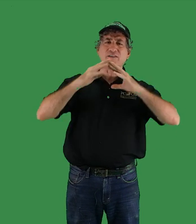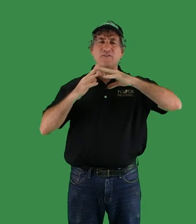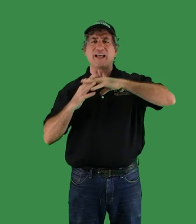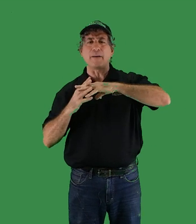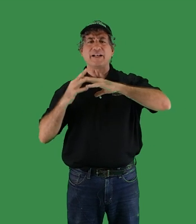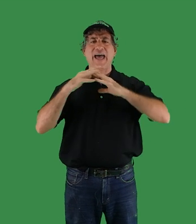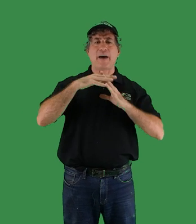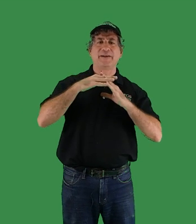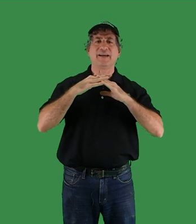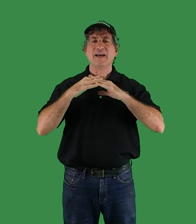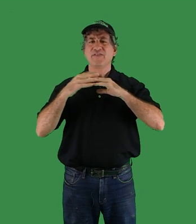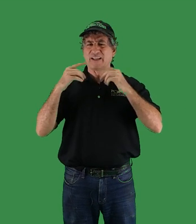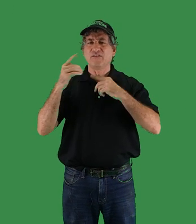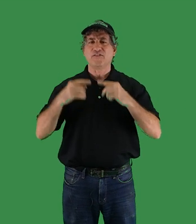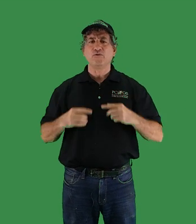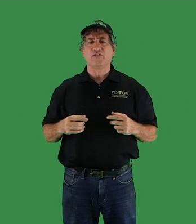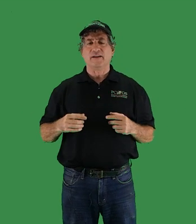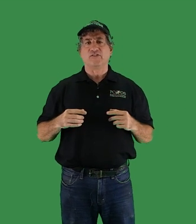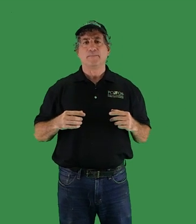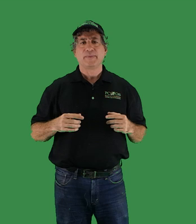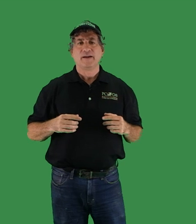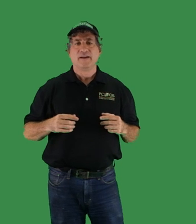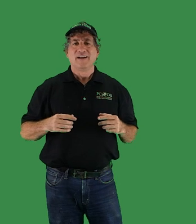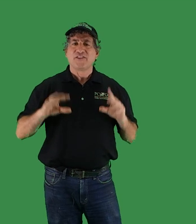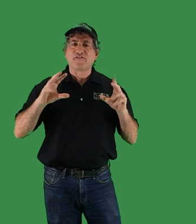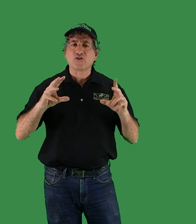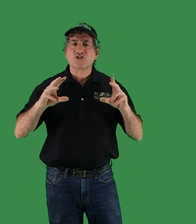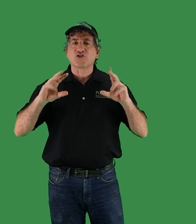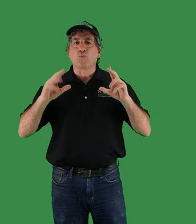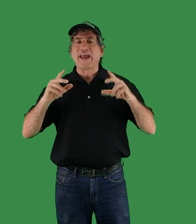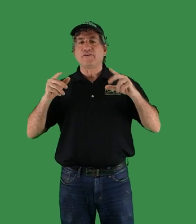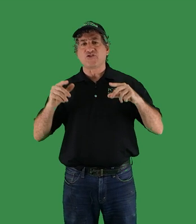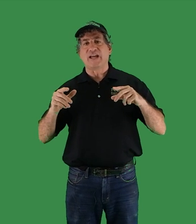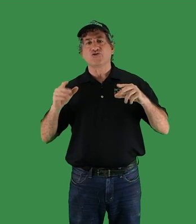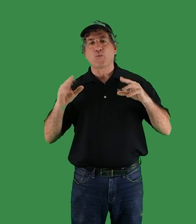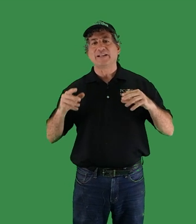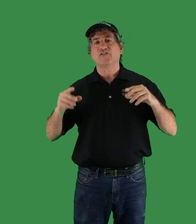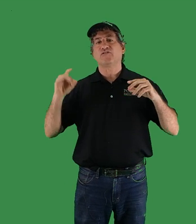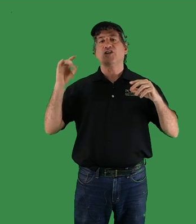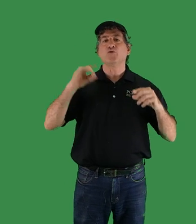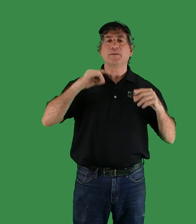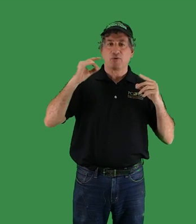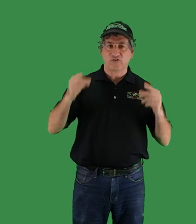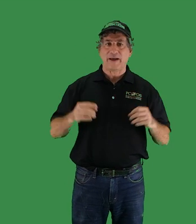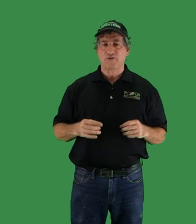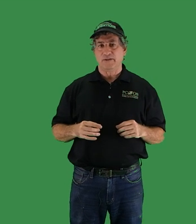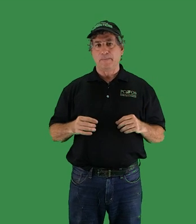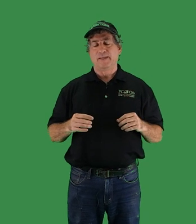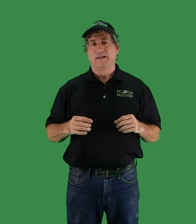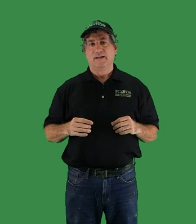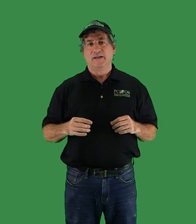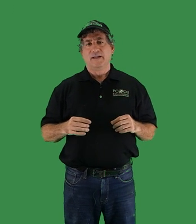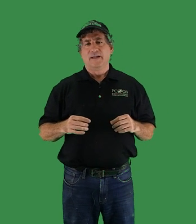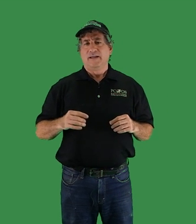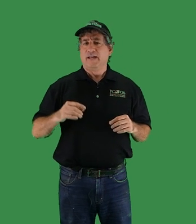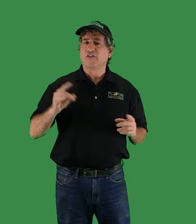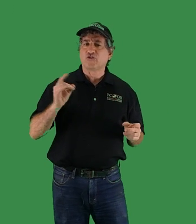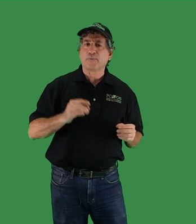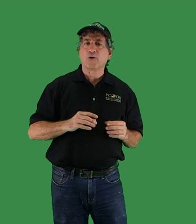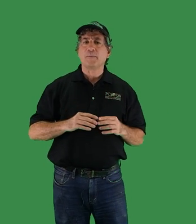phenomena happening that confuse things. The first is the rate of change relative to human perception. In the superb